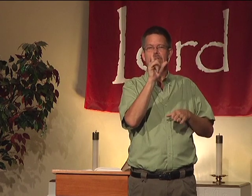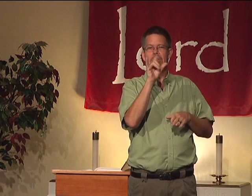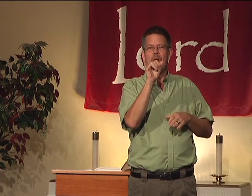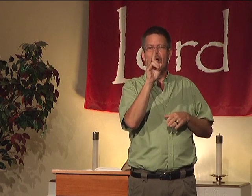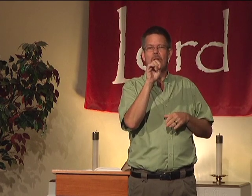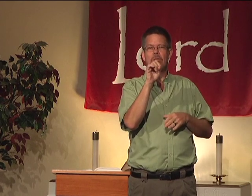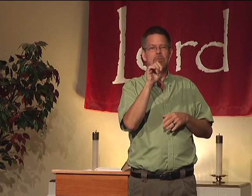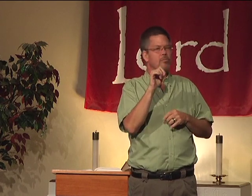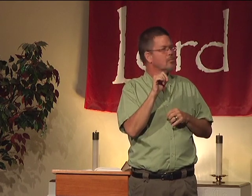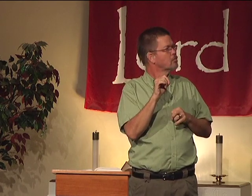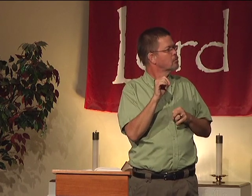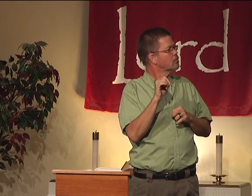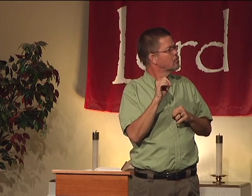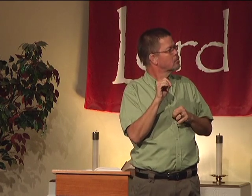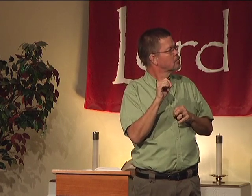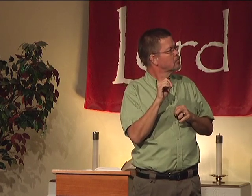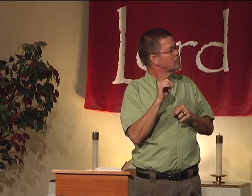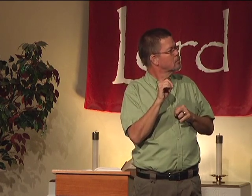You know, to go back to the previous slide.